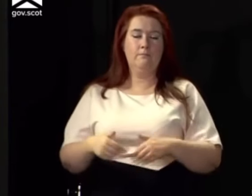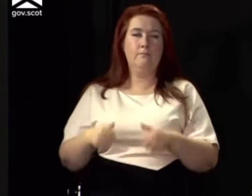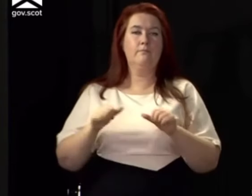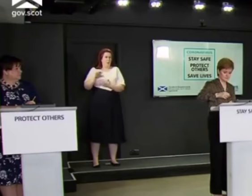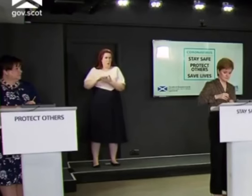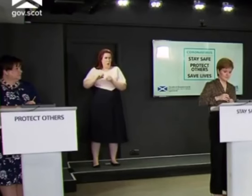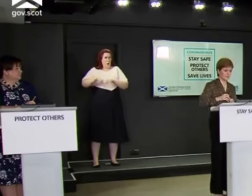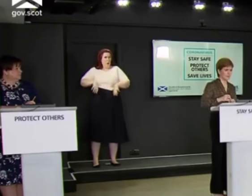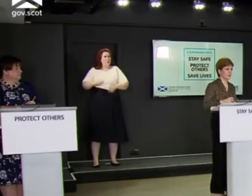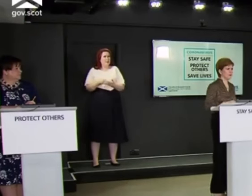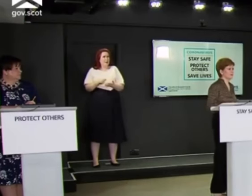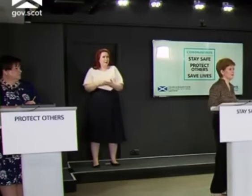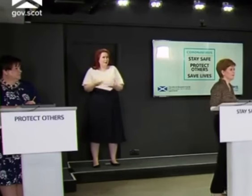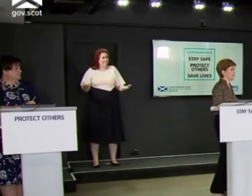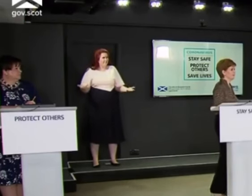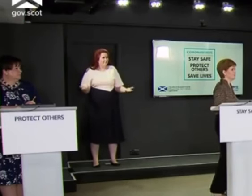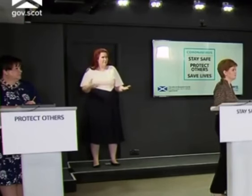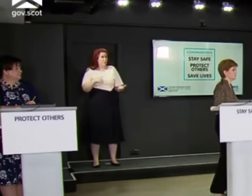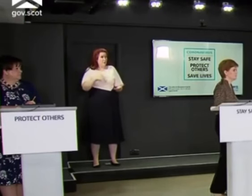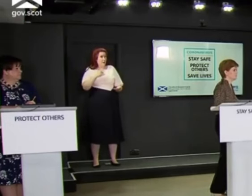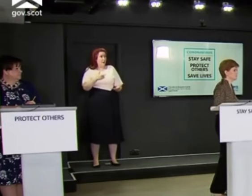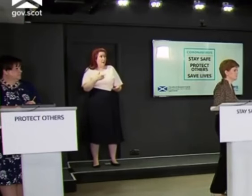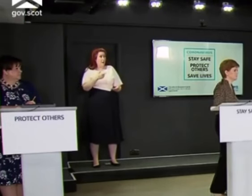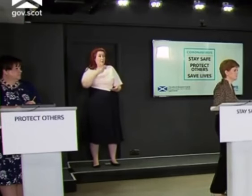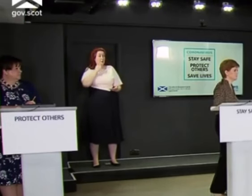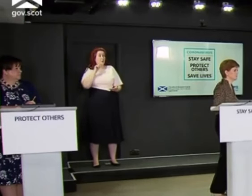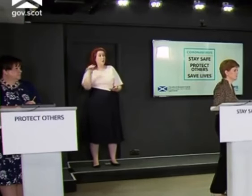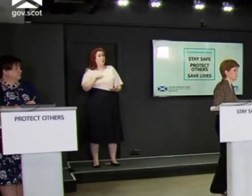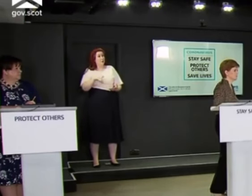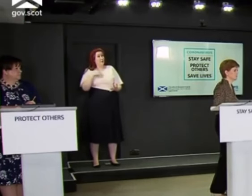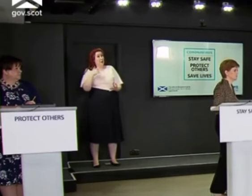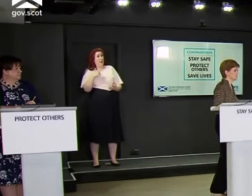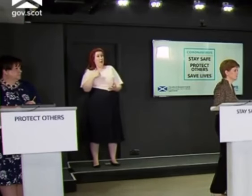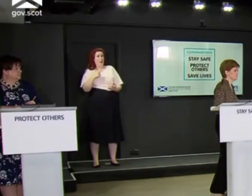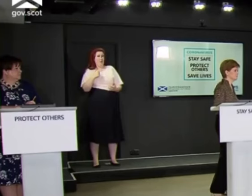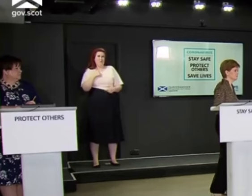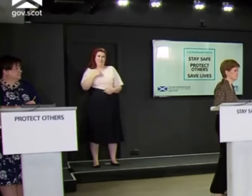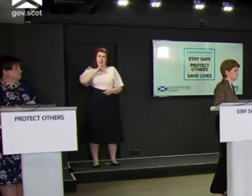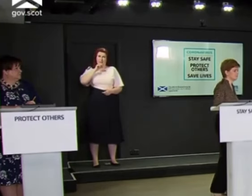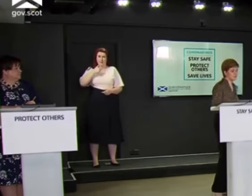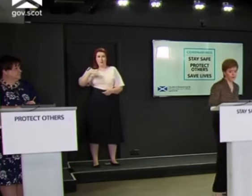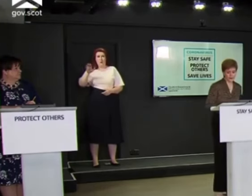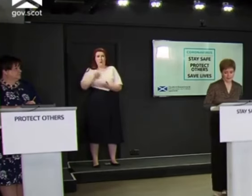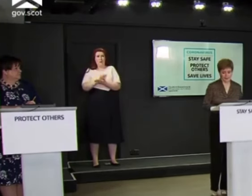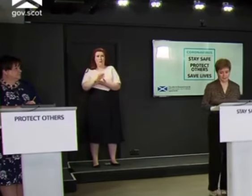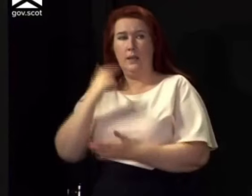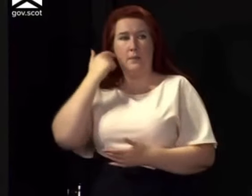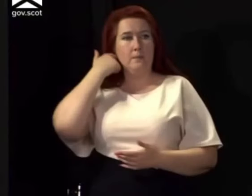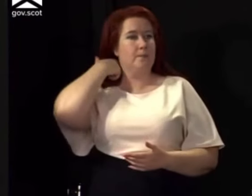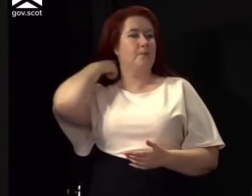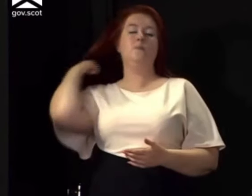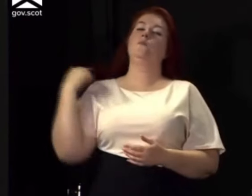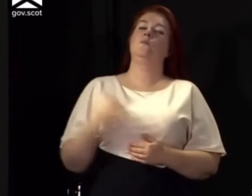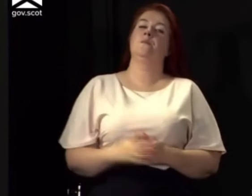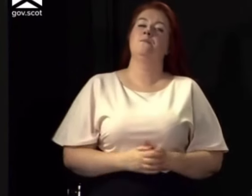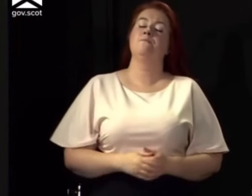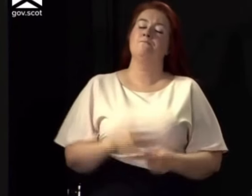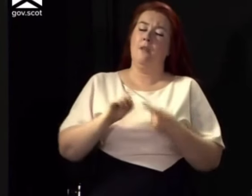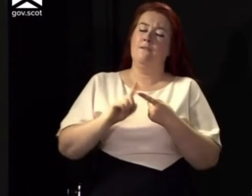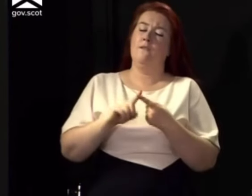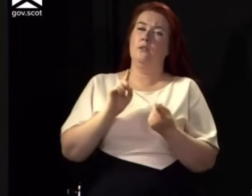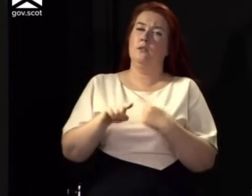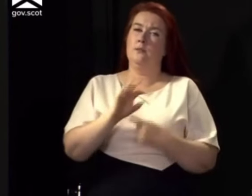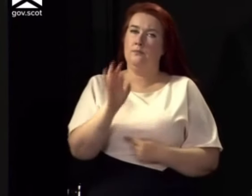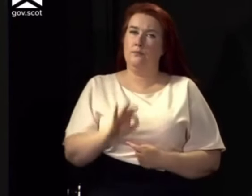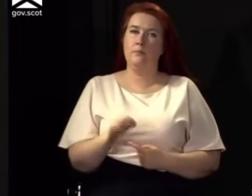first question. I was just wondering, do you think people should feel selfish for going on holiday? No, I don't think anybody's selfish. I'm just